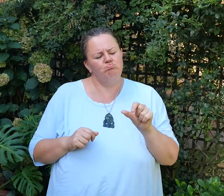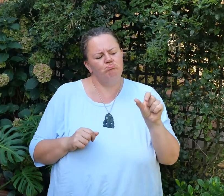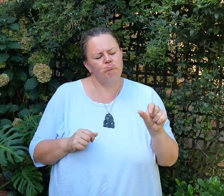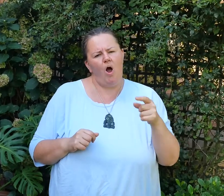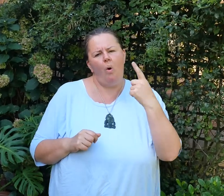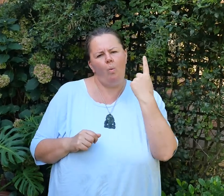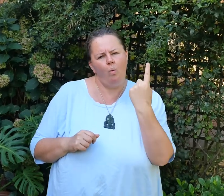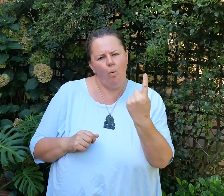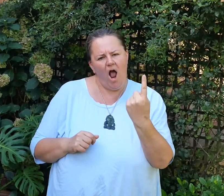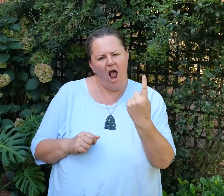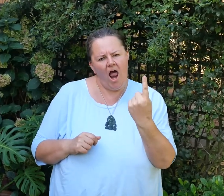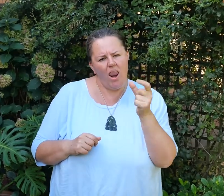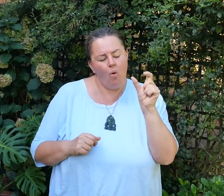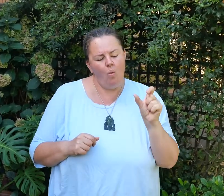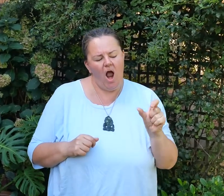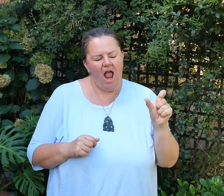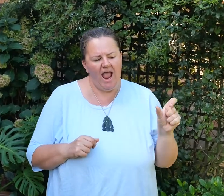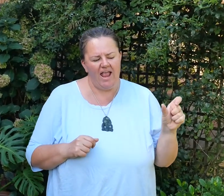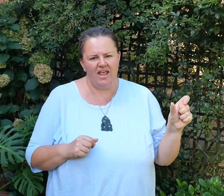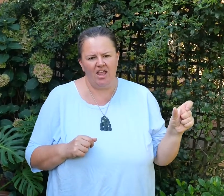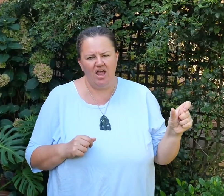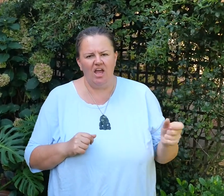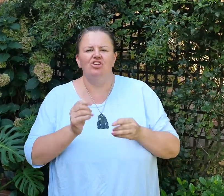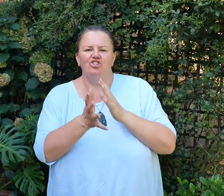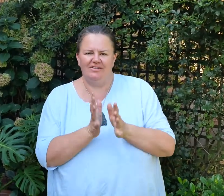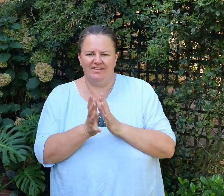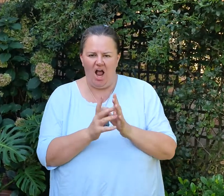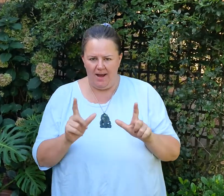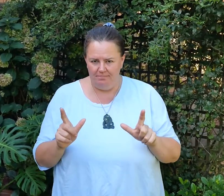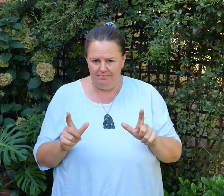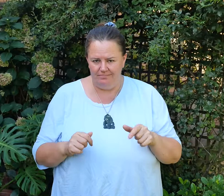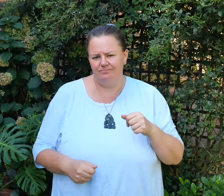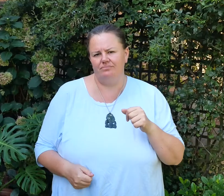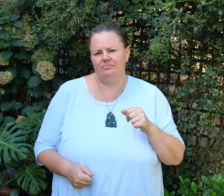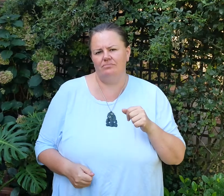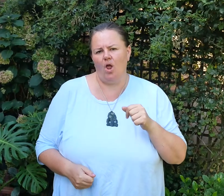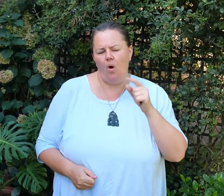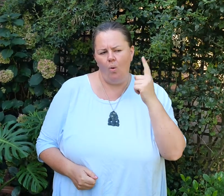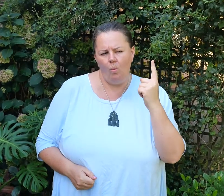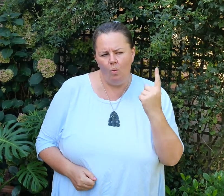I thought one word had one sign.